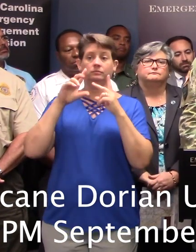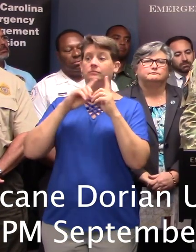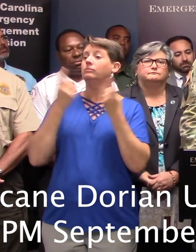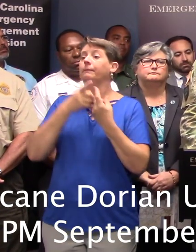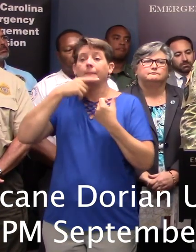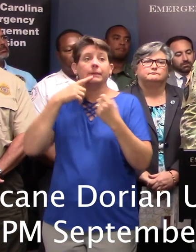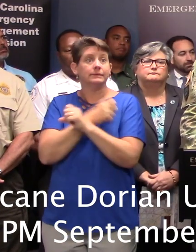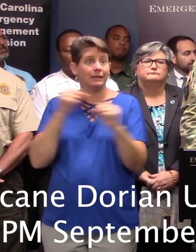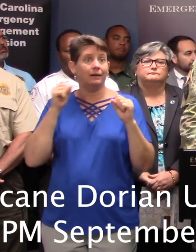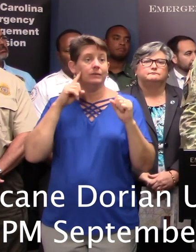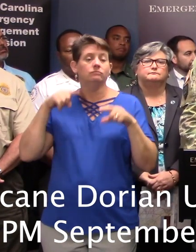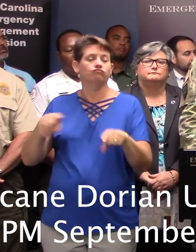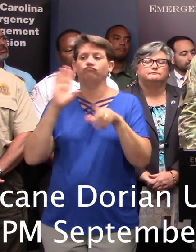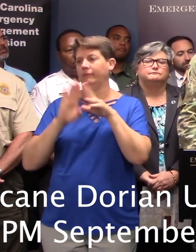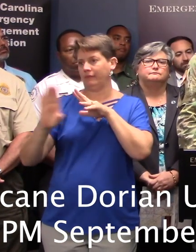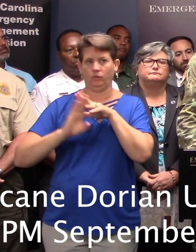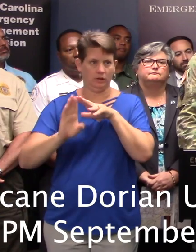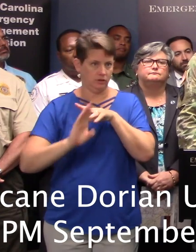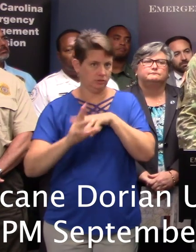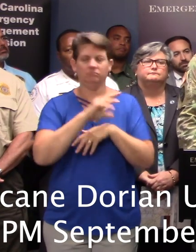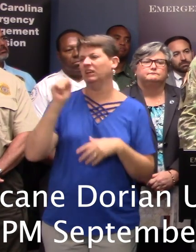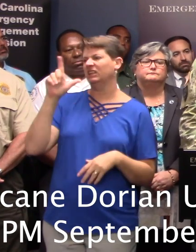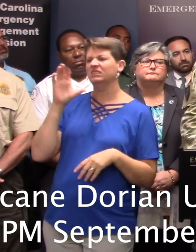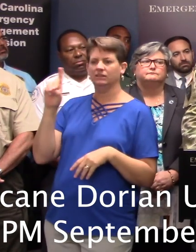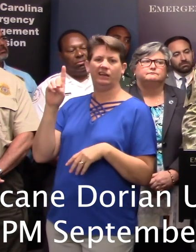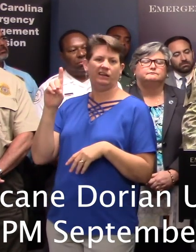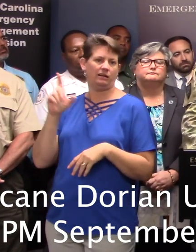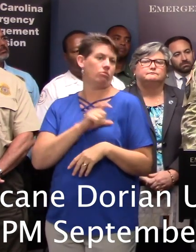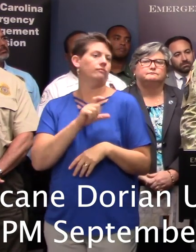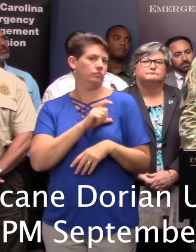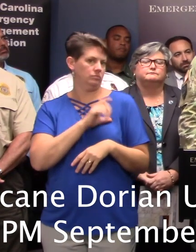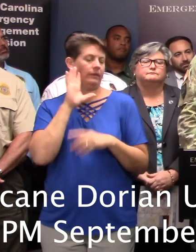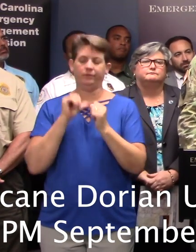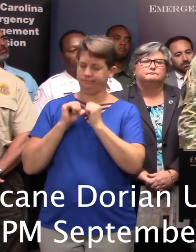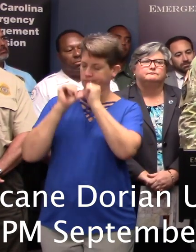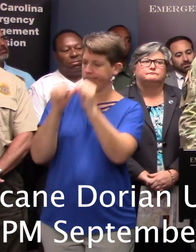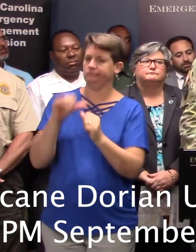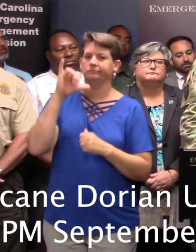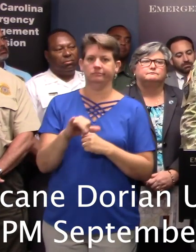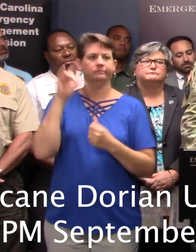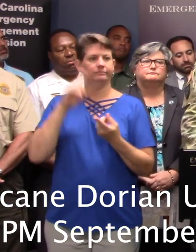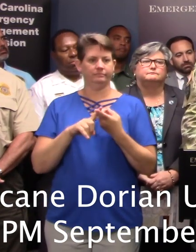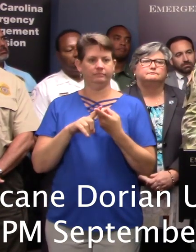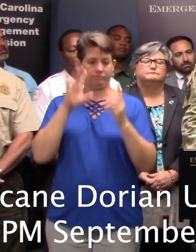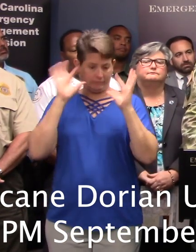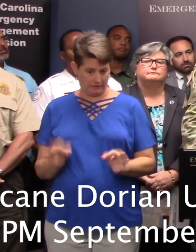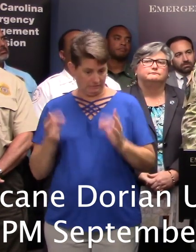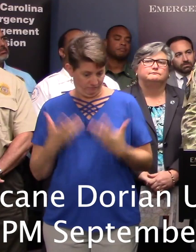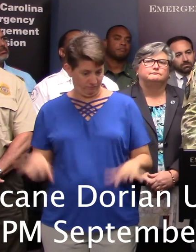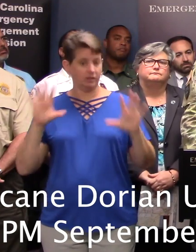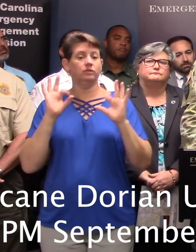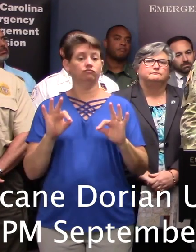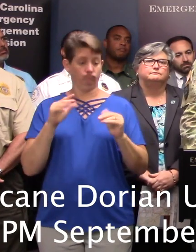of Public Safety in the evacuation and supporting sled and law enforcement missions. They will continue to do so until it's deemed necessary for them to